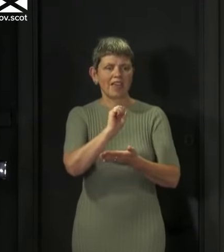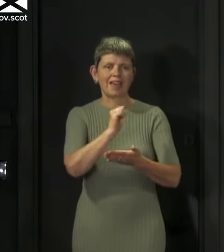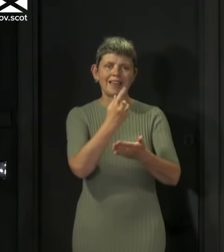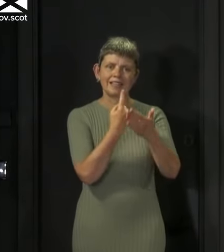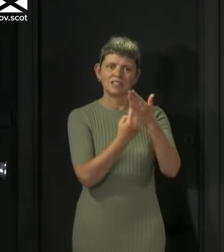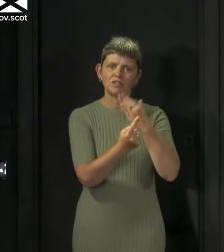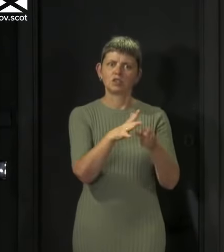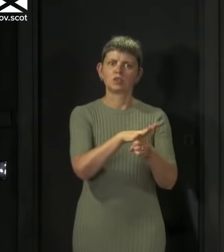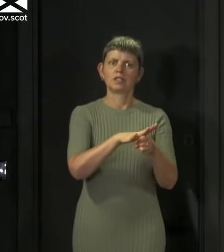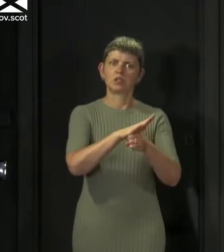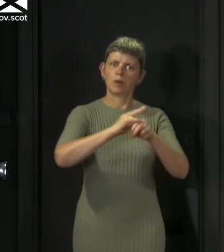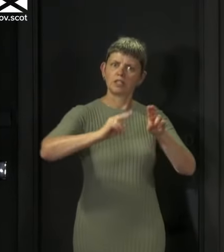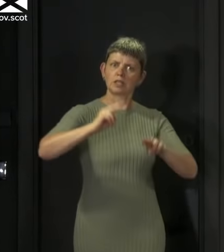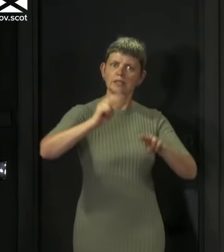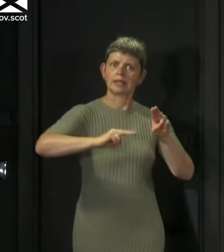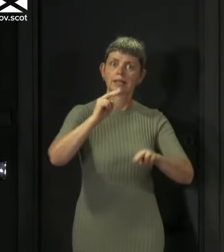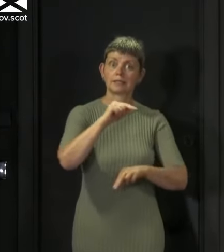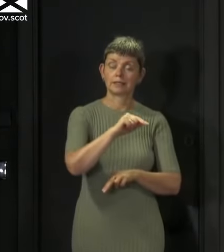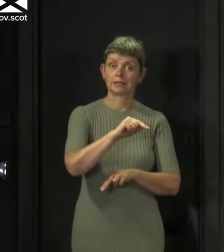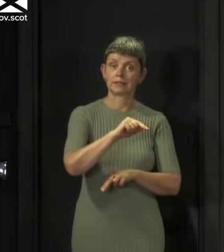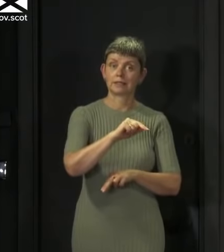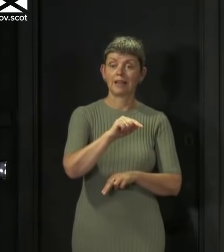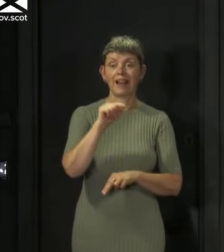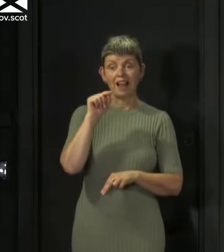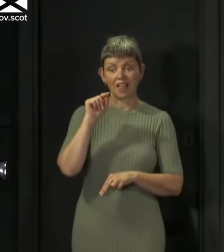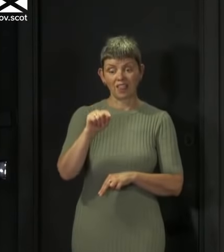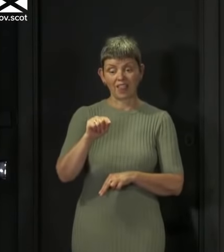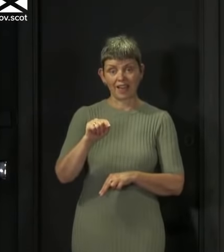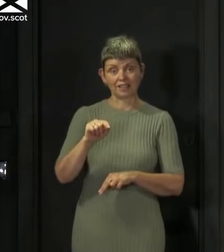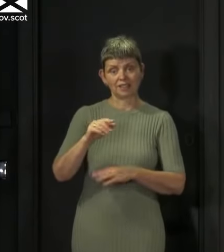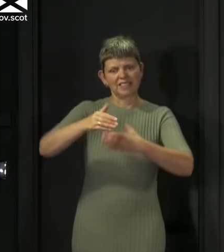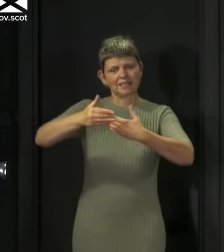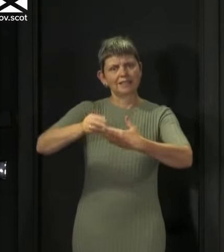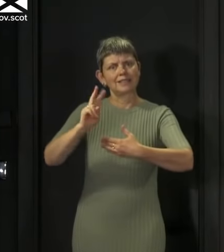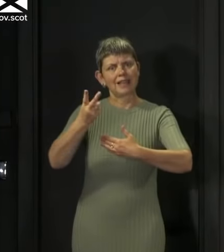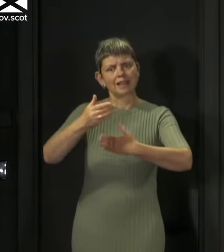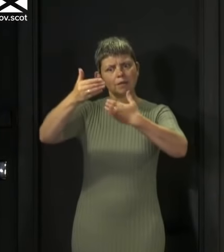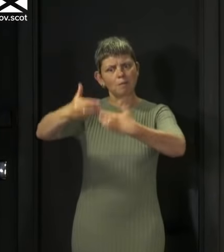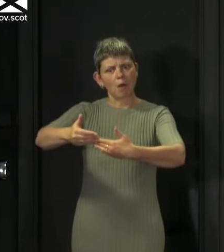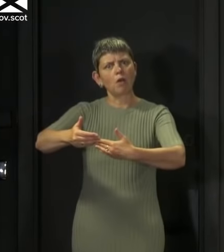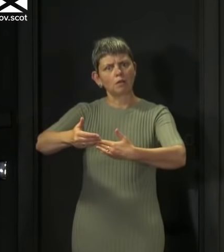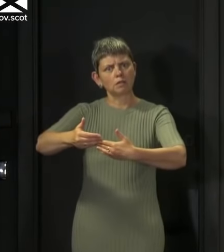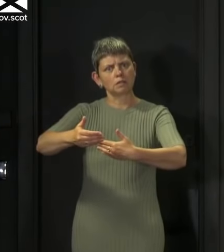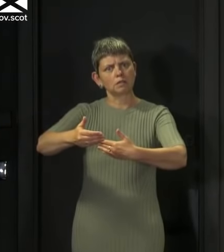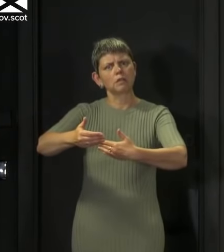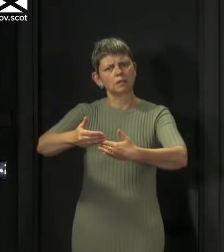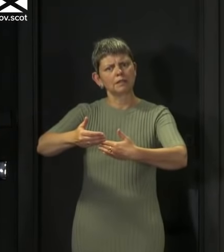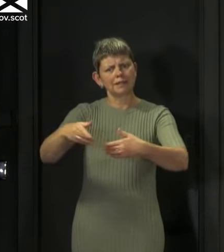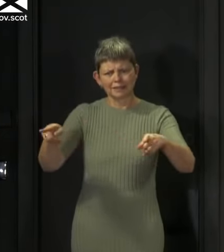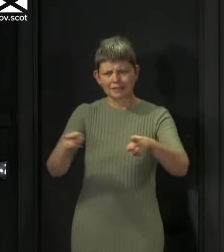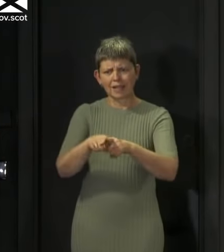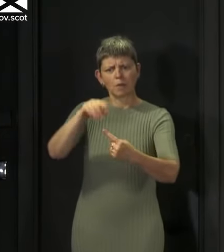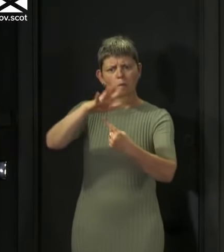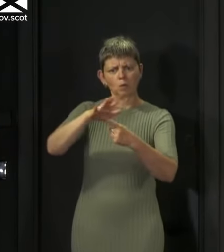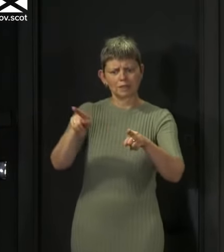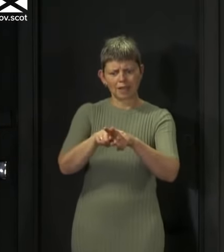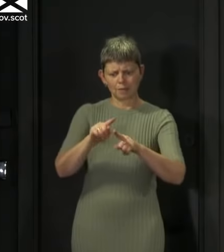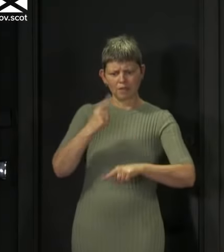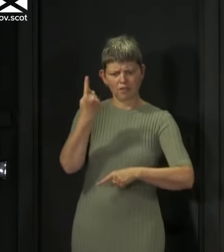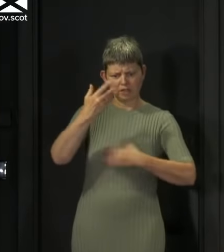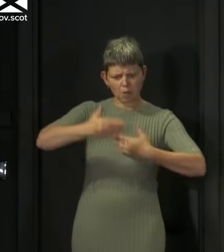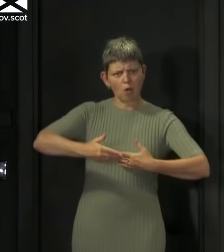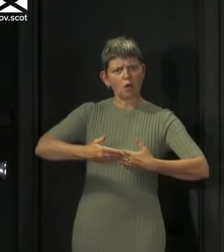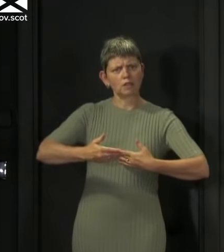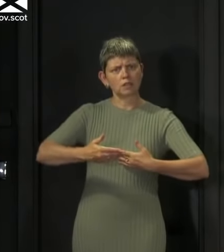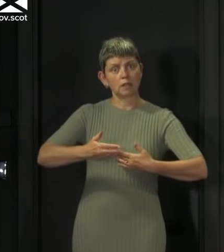properly. And that is just as important a part of the process as the part of the process we've just gone through. And if we get a situation where lots